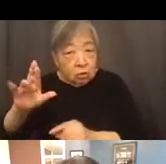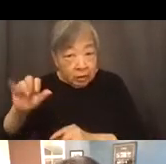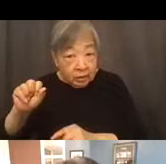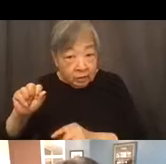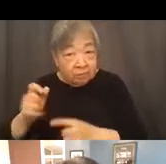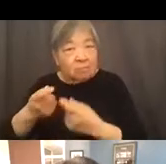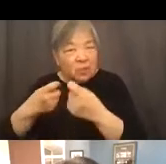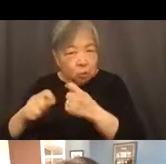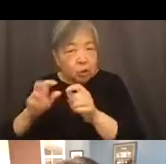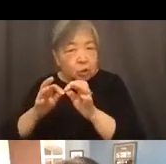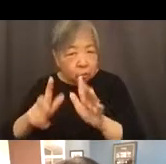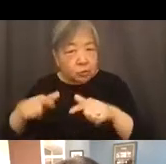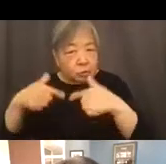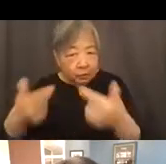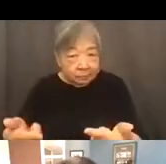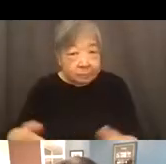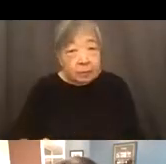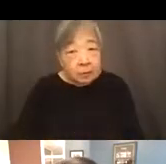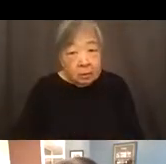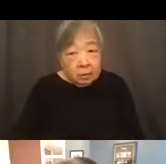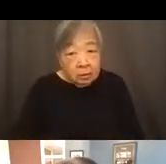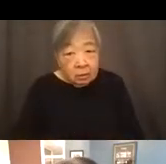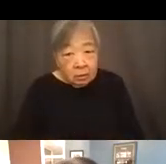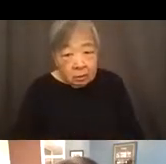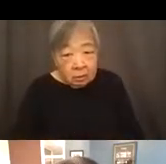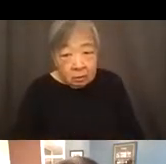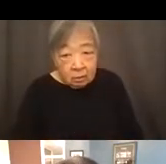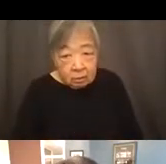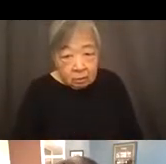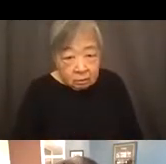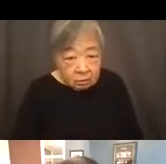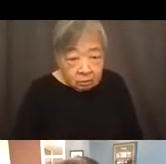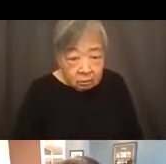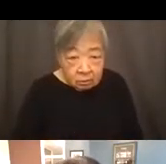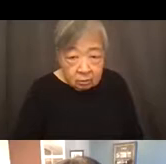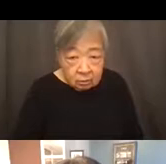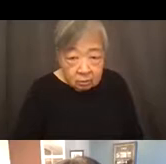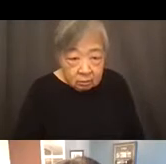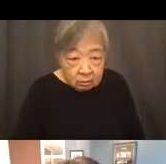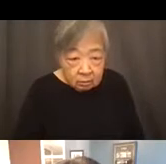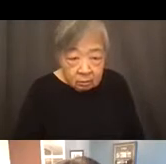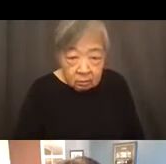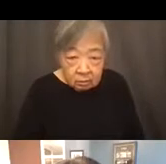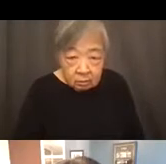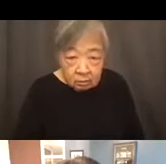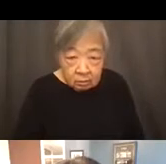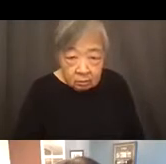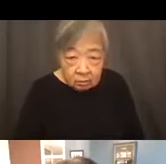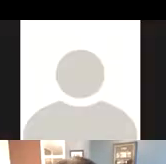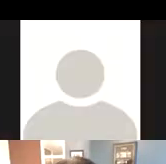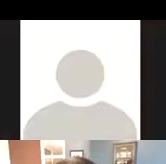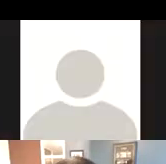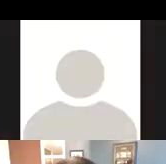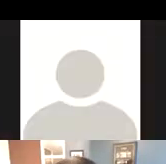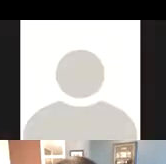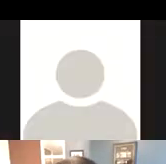And paying attention to that, mean, that can be very difficult, right, because it can be difficult to get data and information